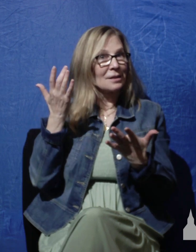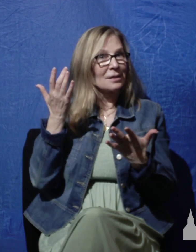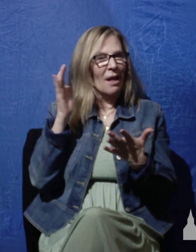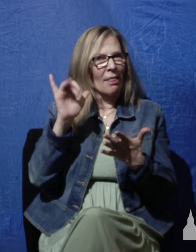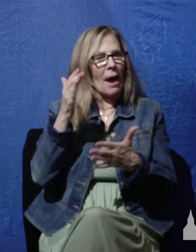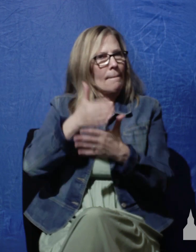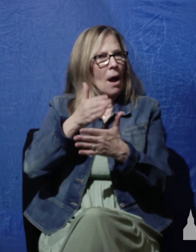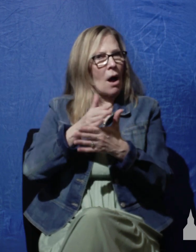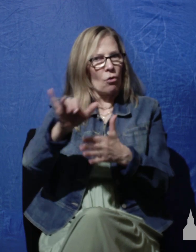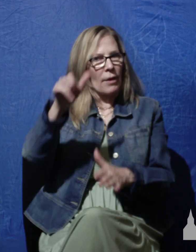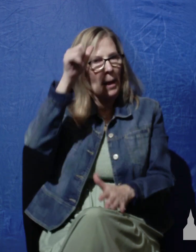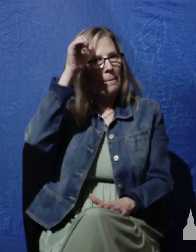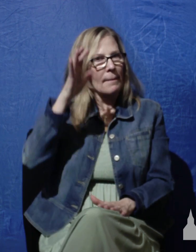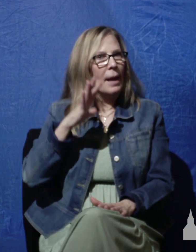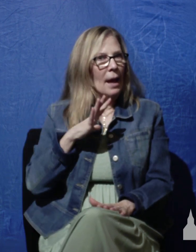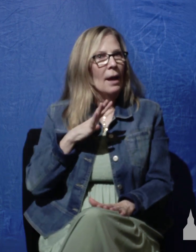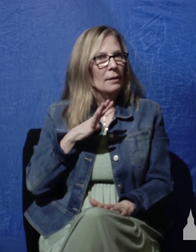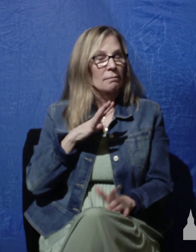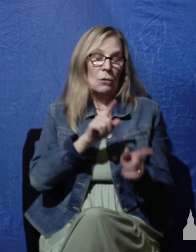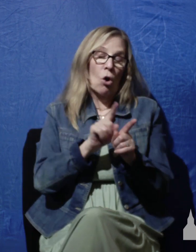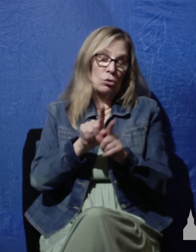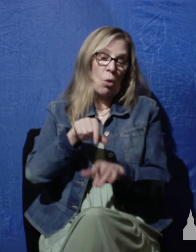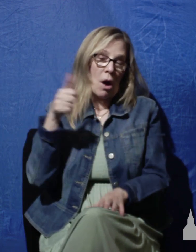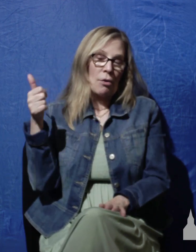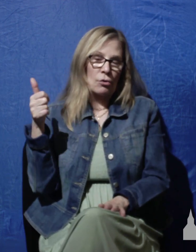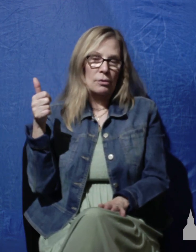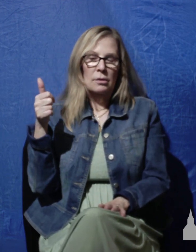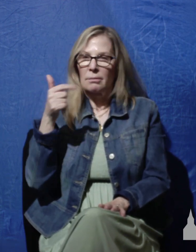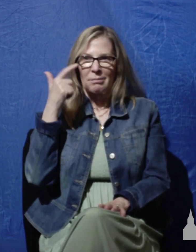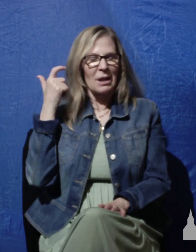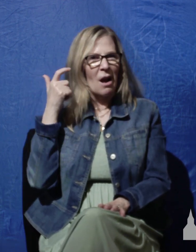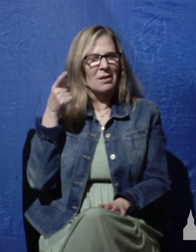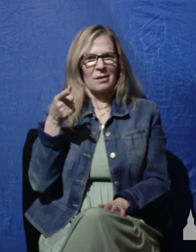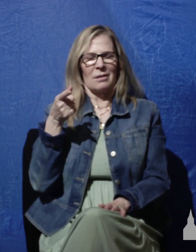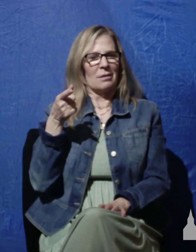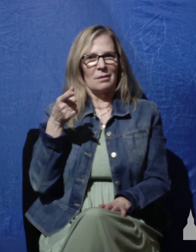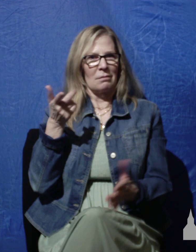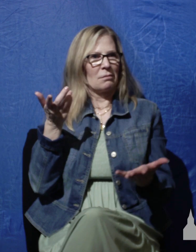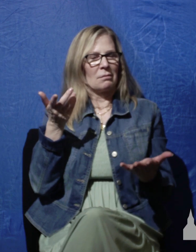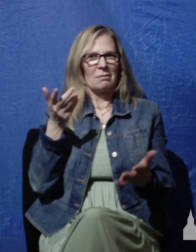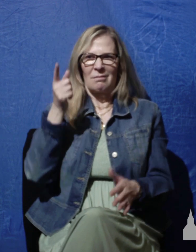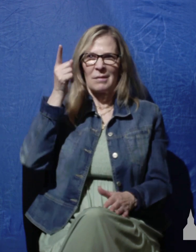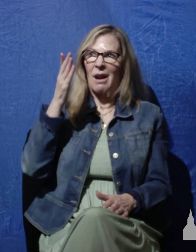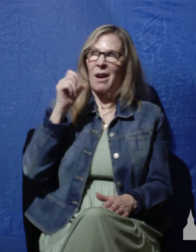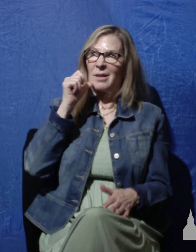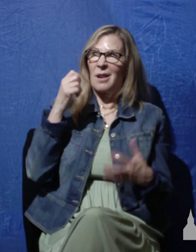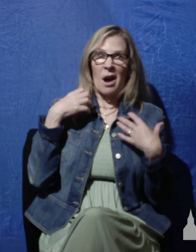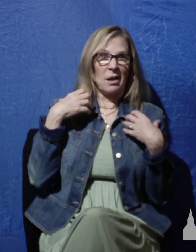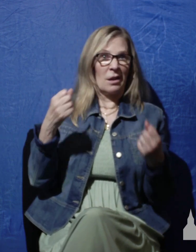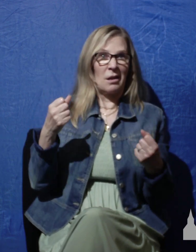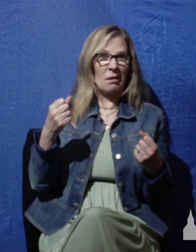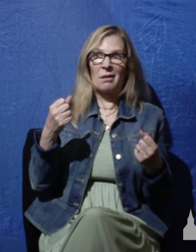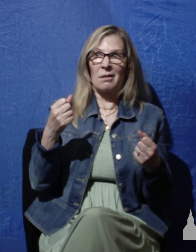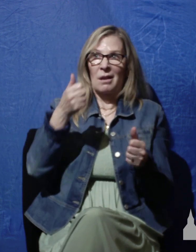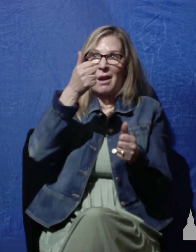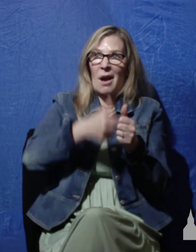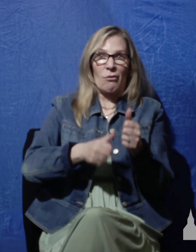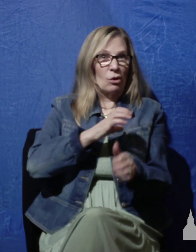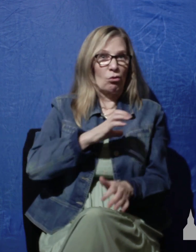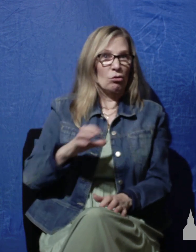this man as well as others because they very well know that God doesn't heal every Christian of their